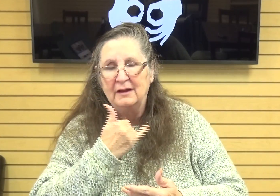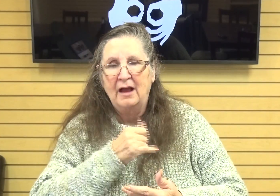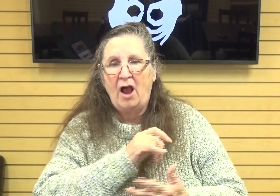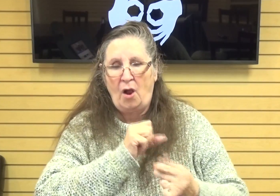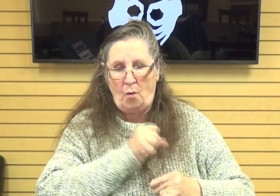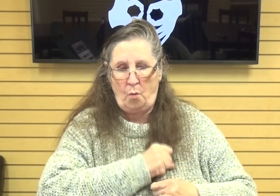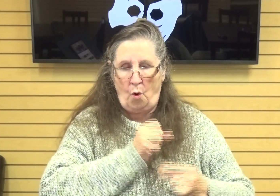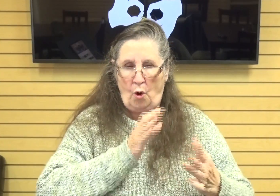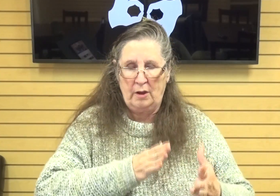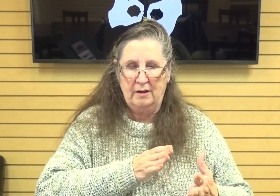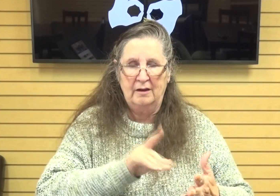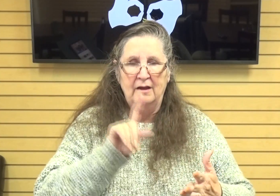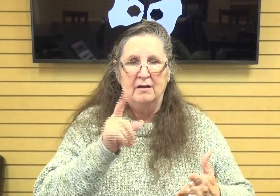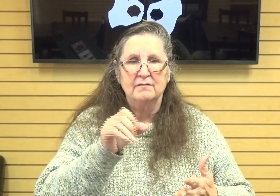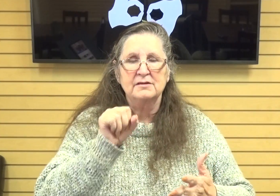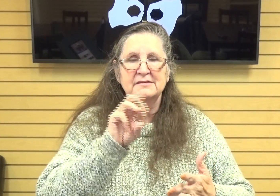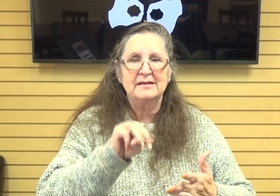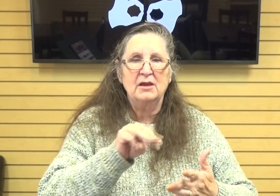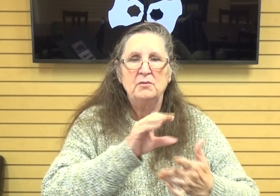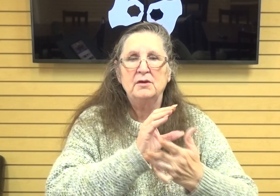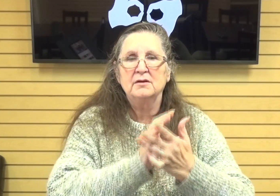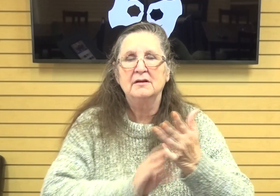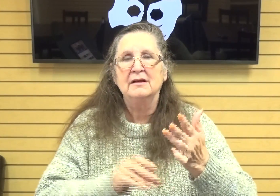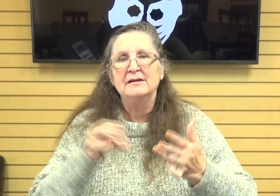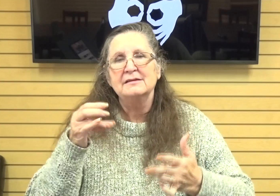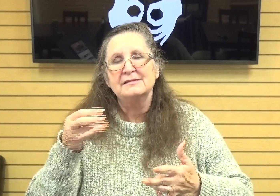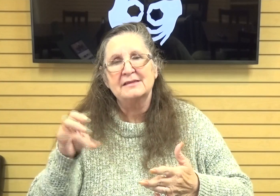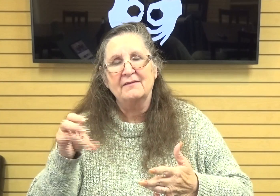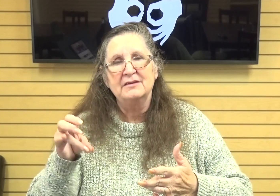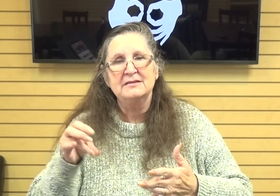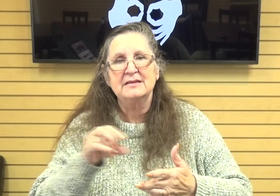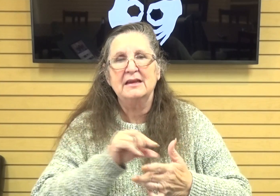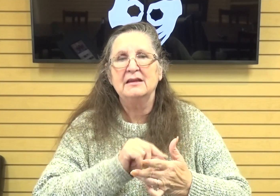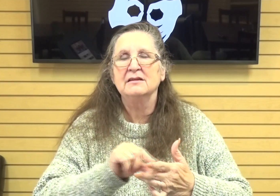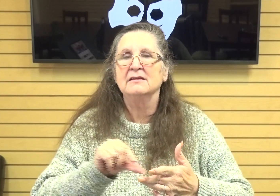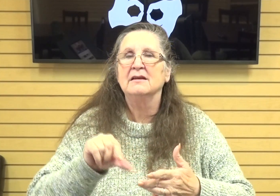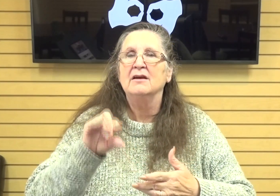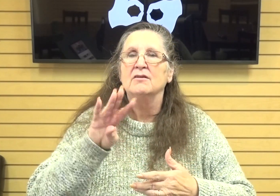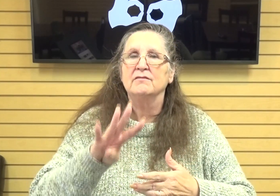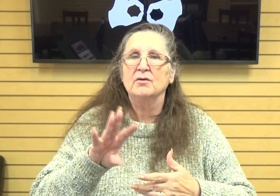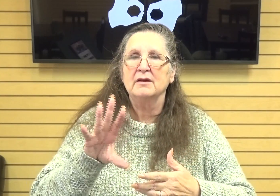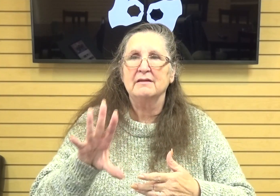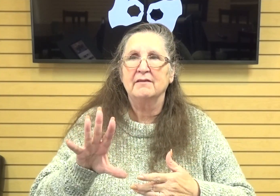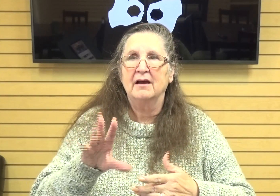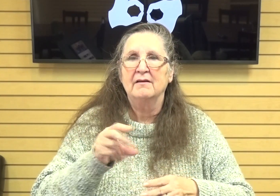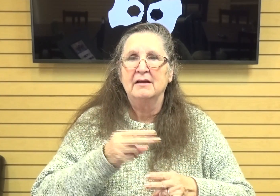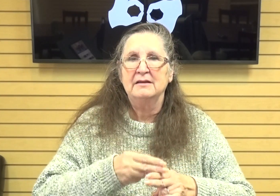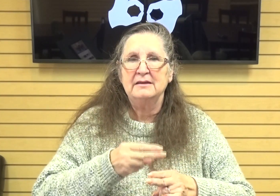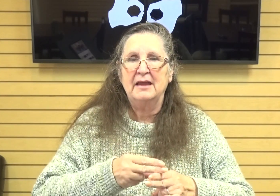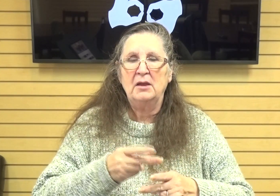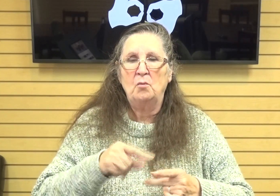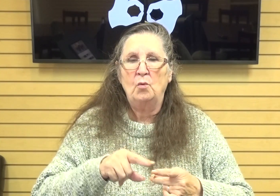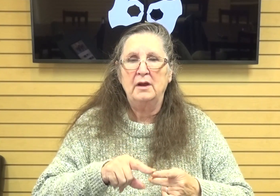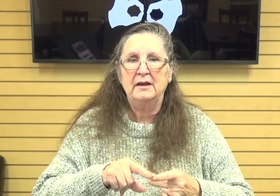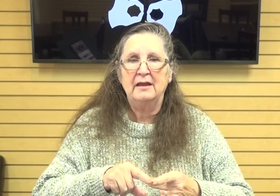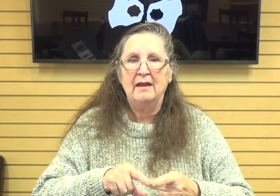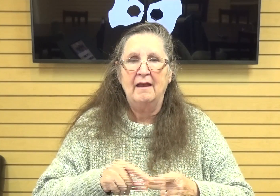samuel 17 45 this is the name that god invoked when he fought goliath perspective is